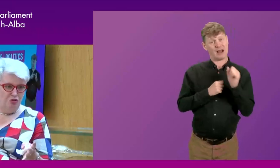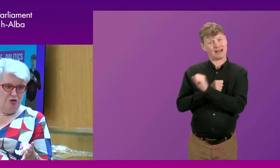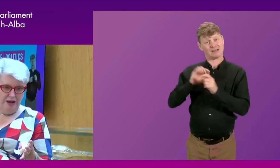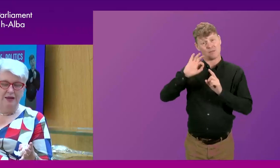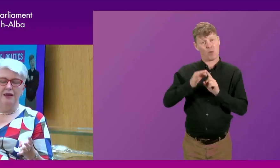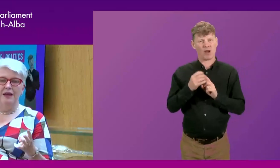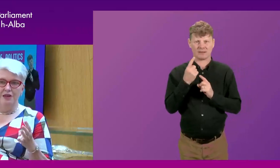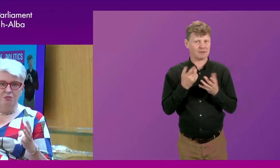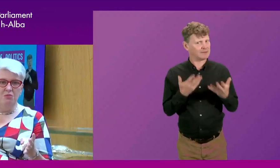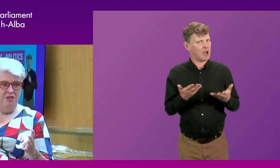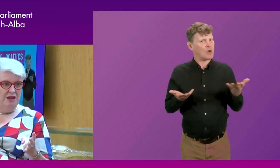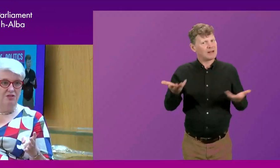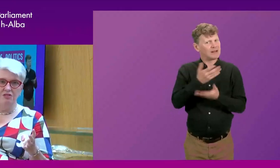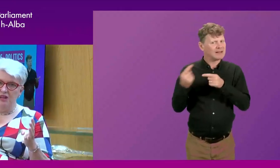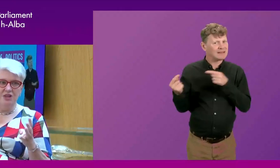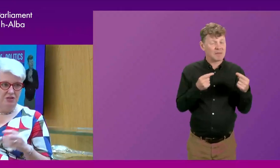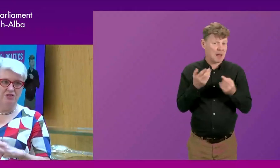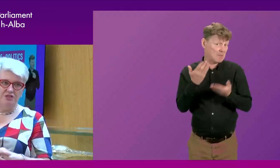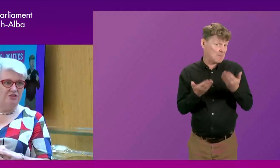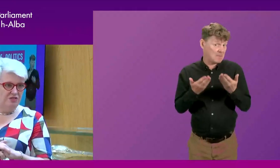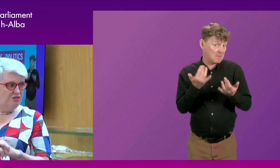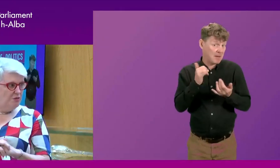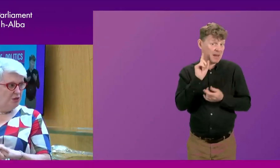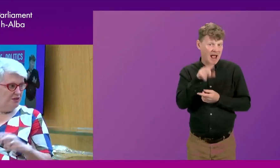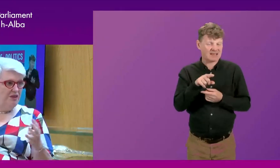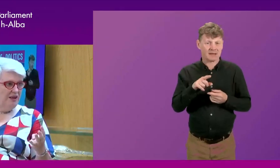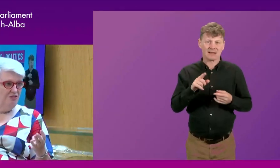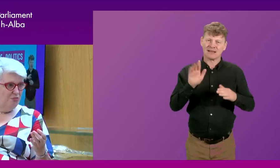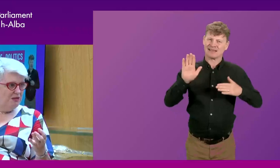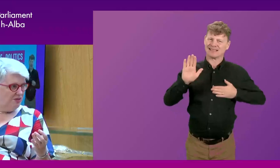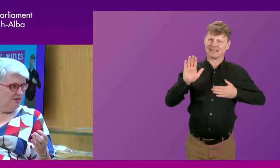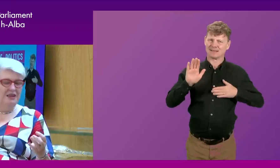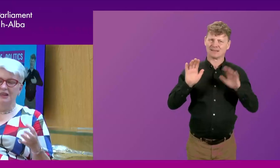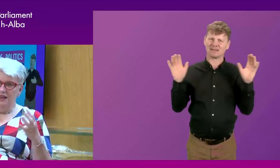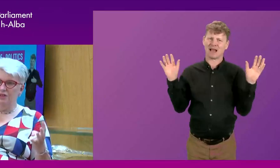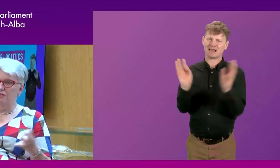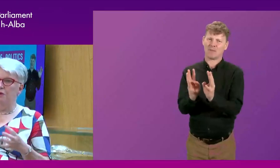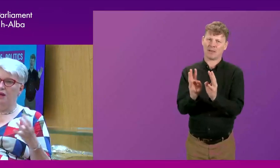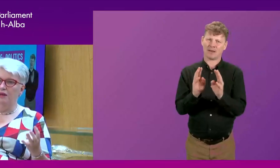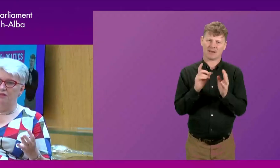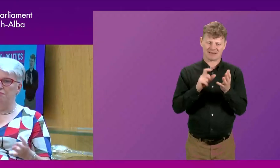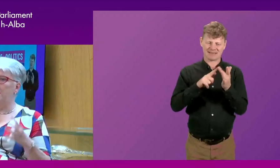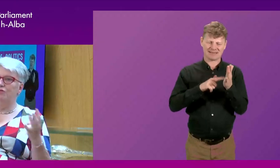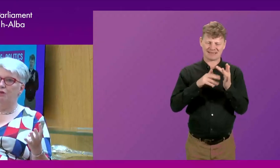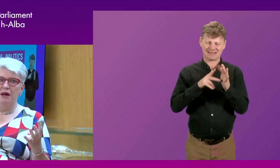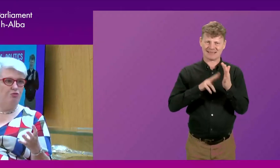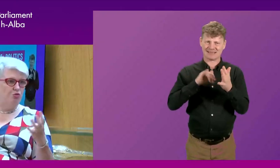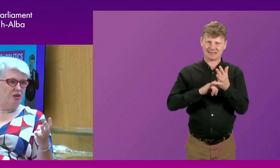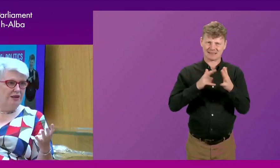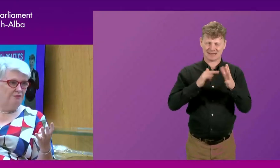that's now growing, is maybe the answer is, let's have a citizens assembly as that accountability. Let's have some kind of,